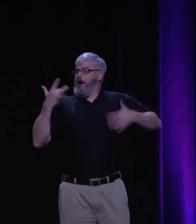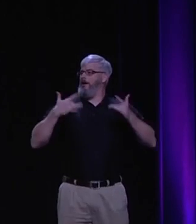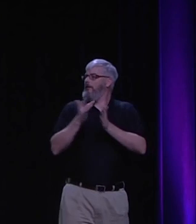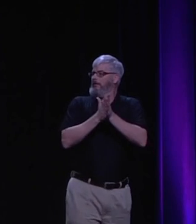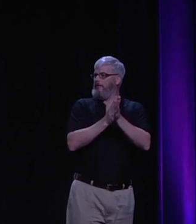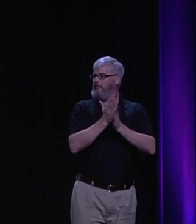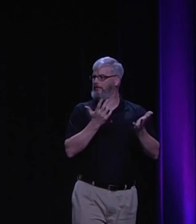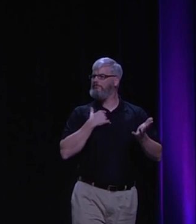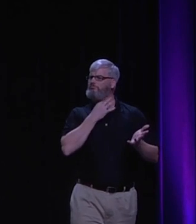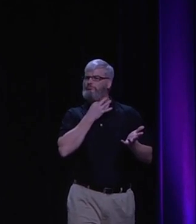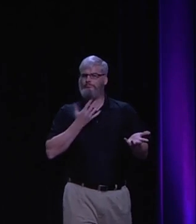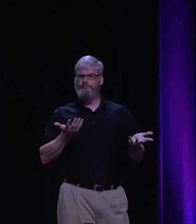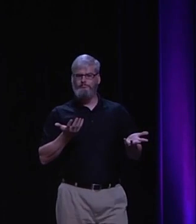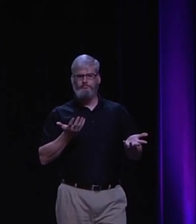sum up our belief system with?